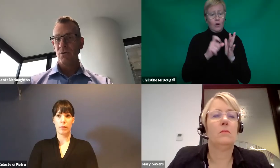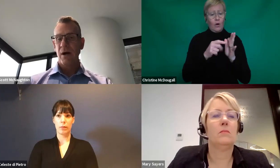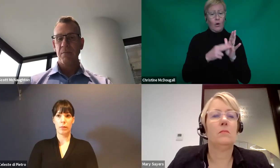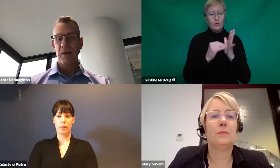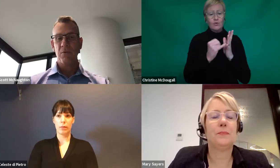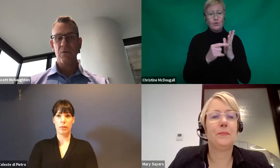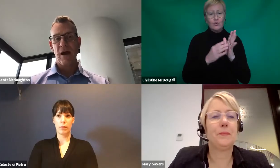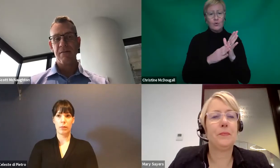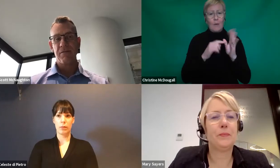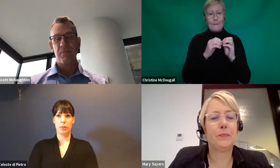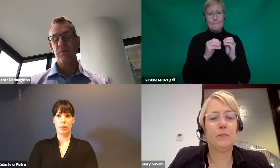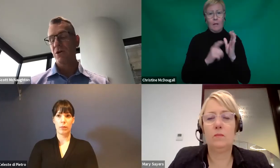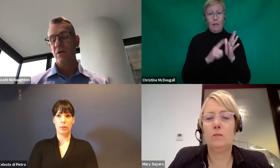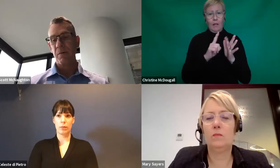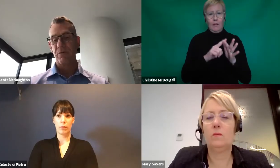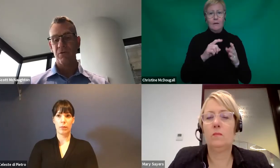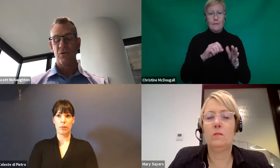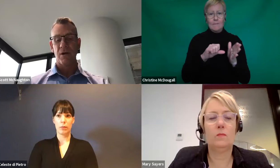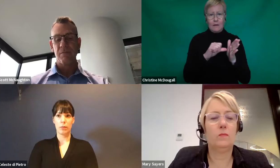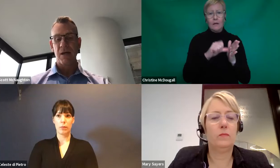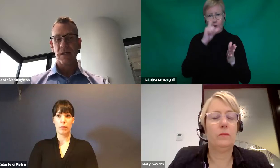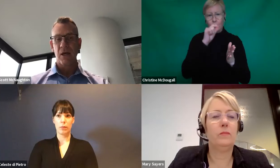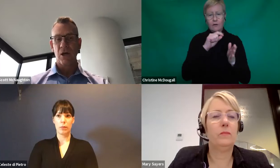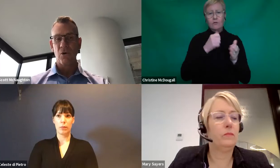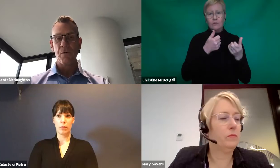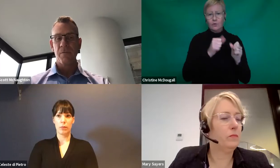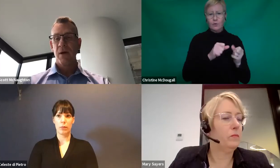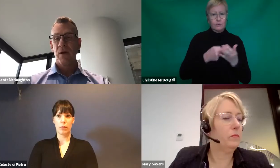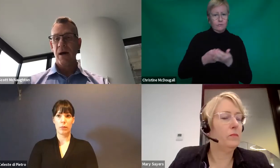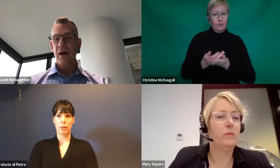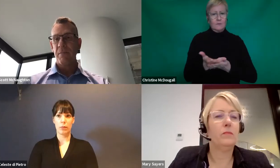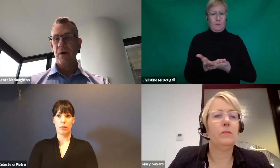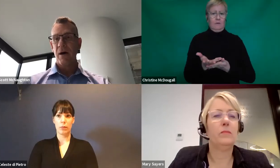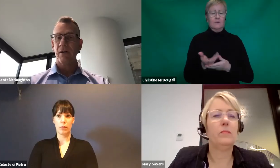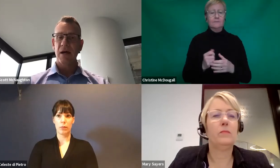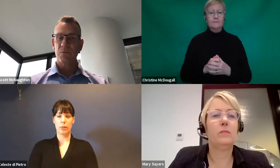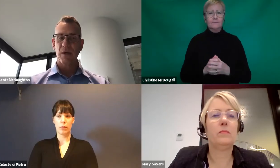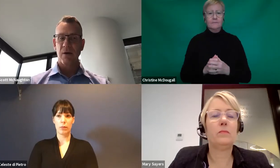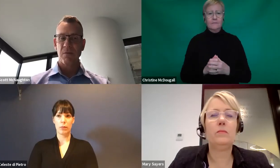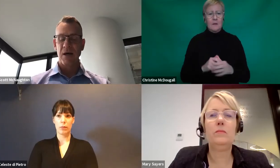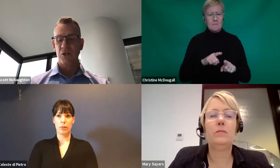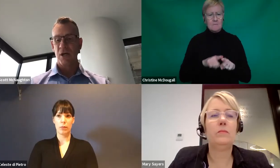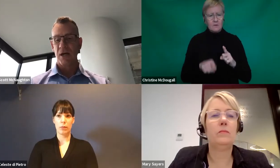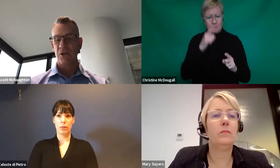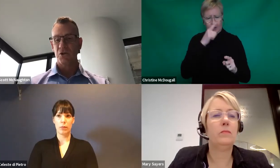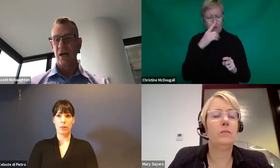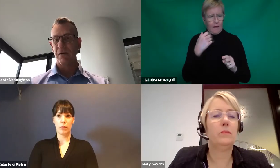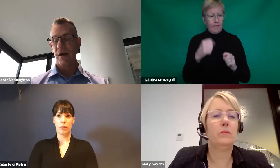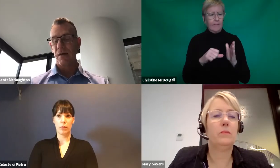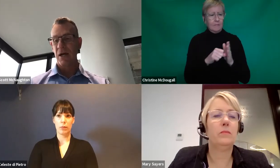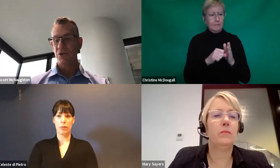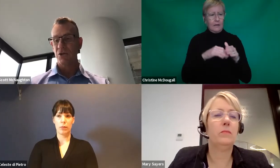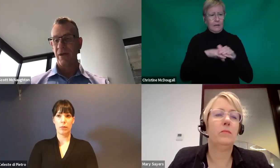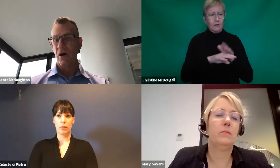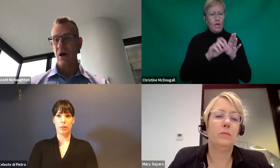So the majority of people have all got money in their core. Last weekend we made a change that